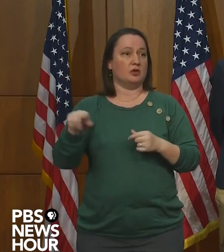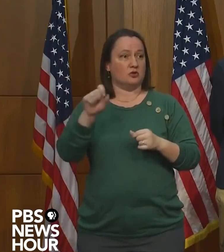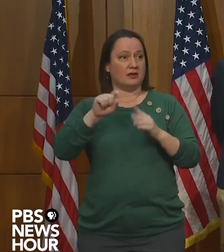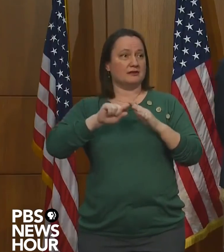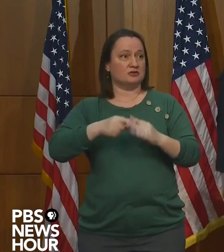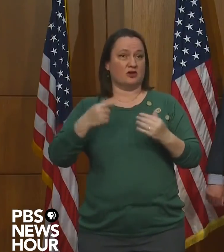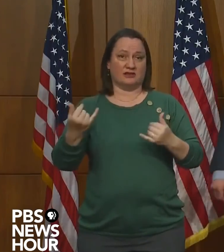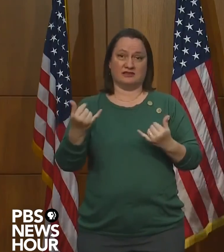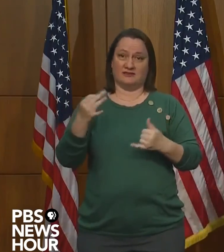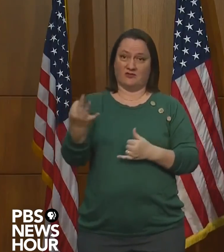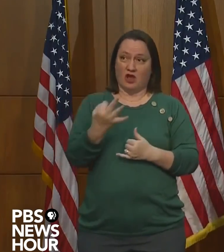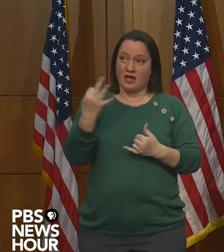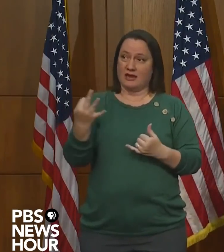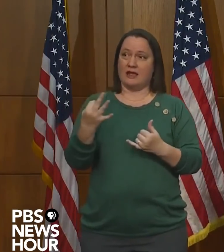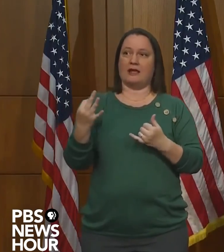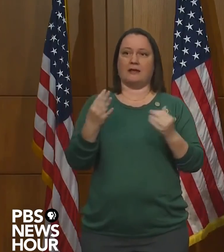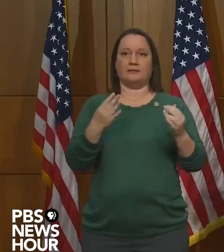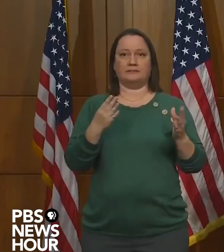in a smart way. Thank you.